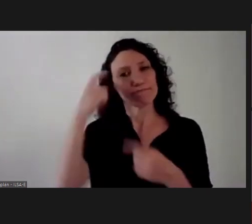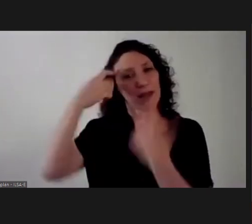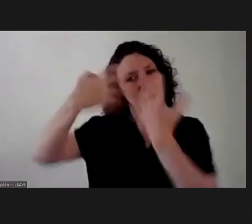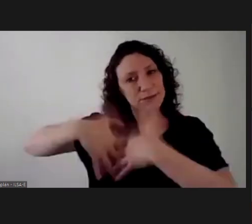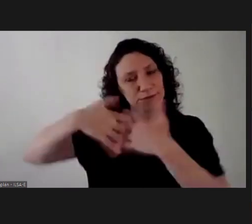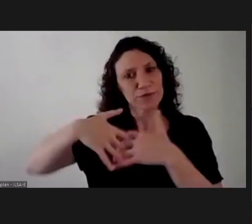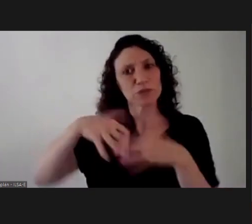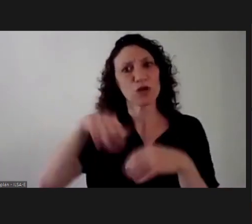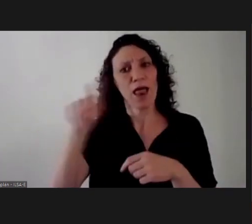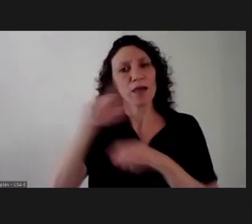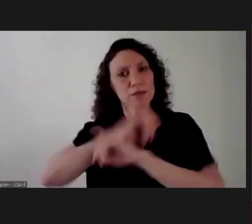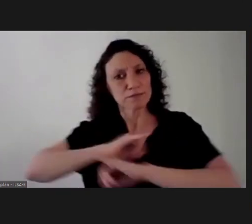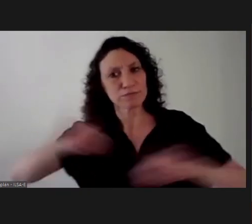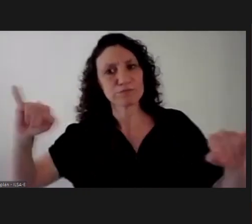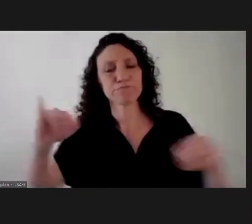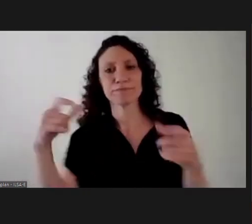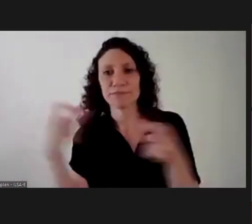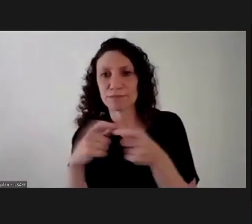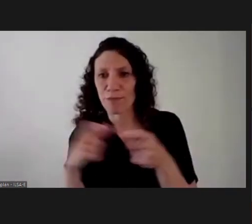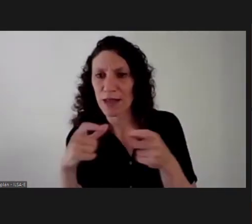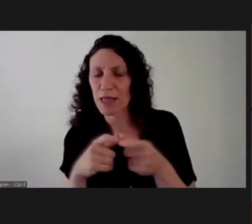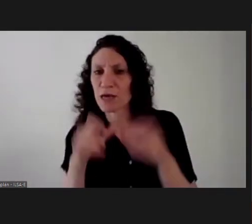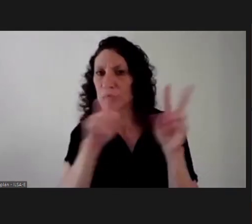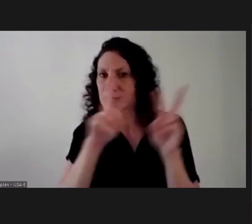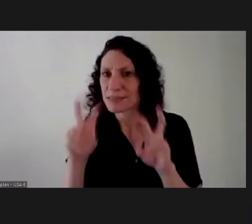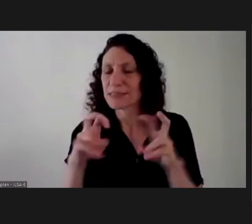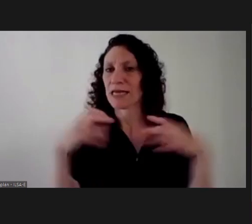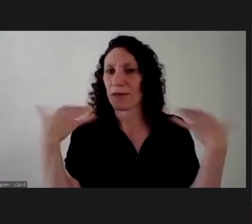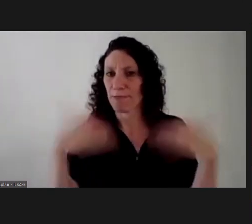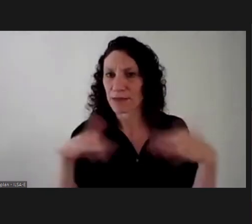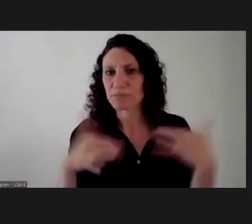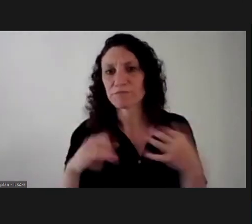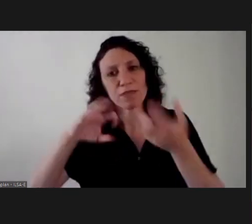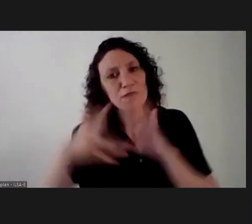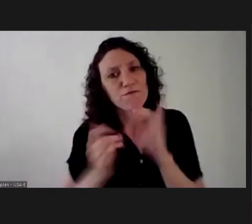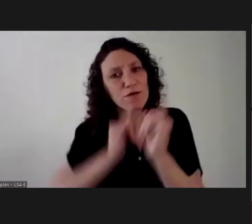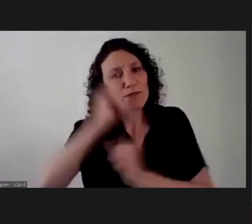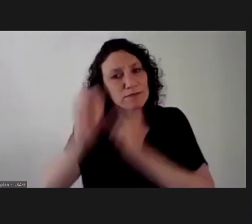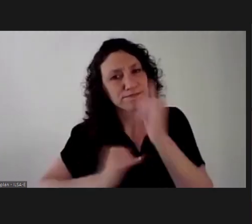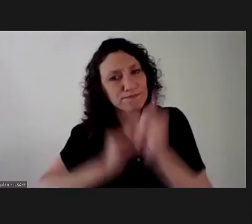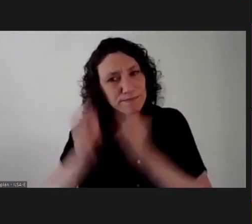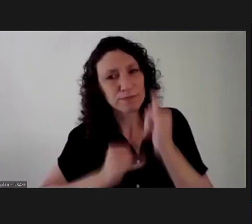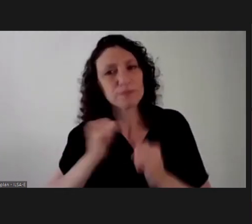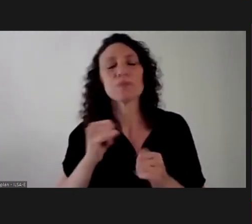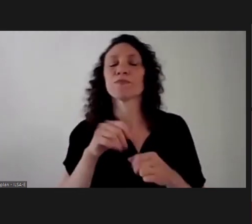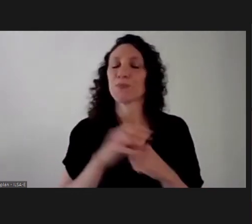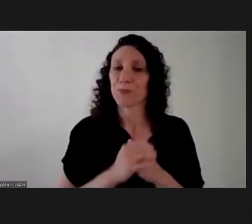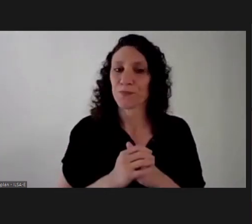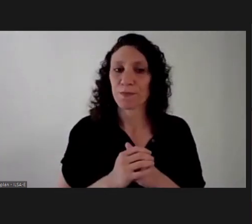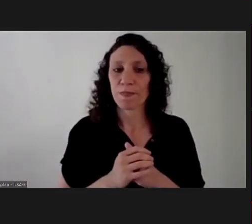In the proliferation of open films and narrative shapes which